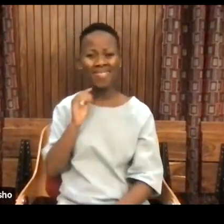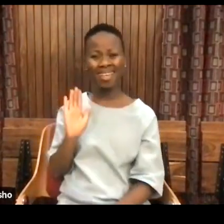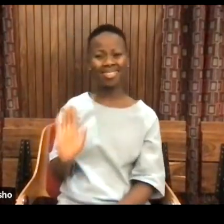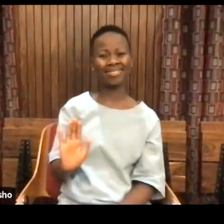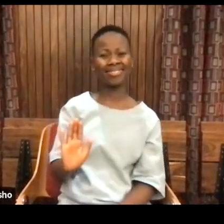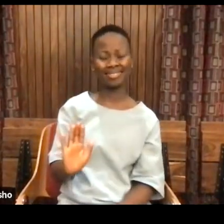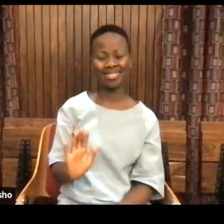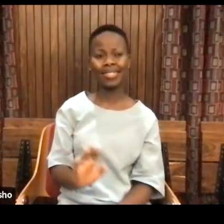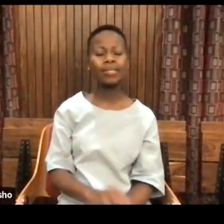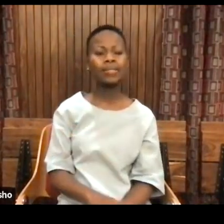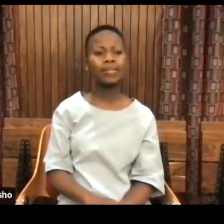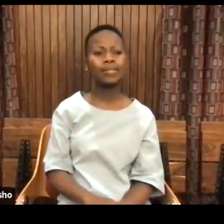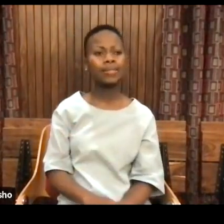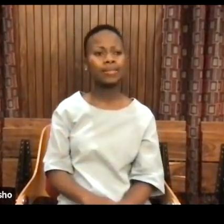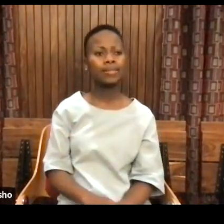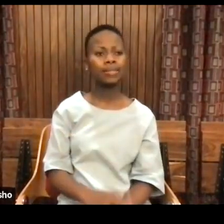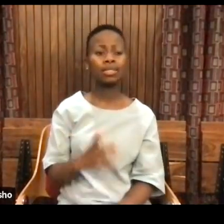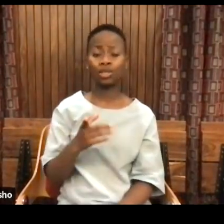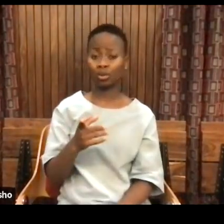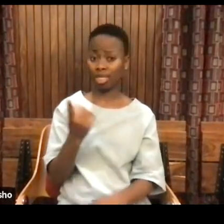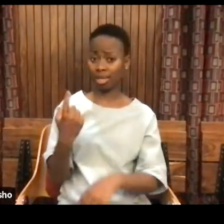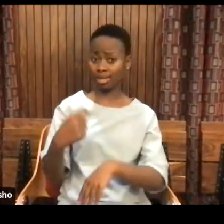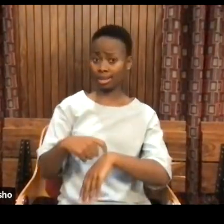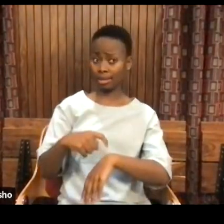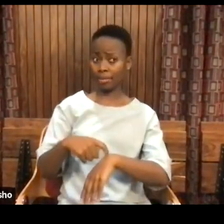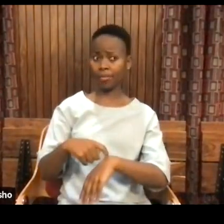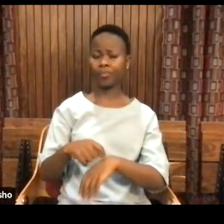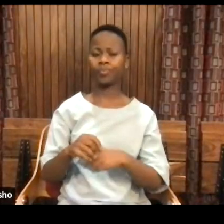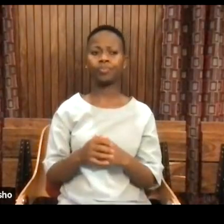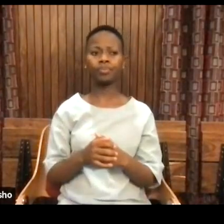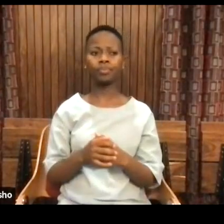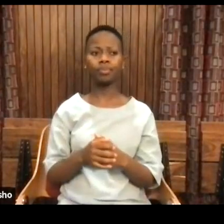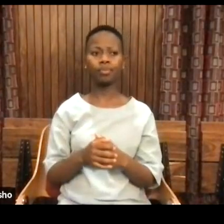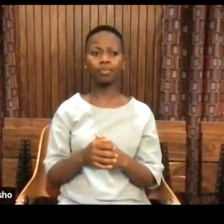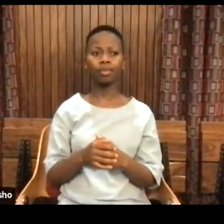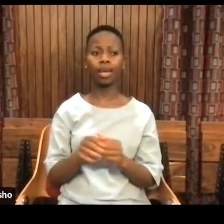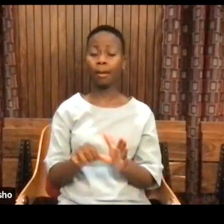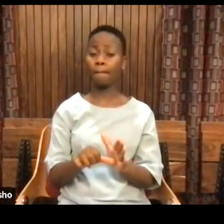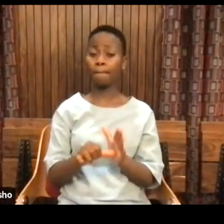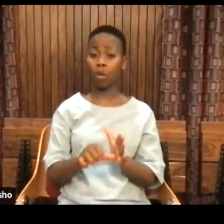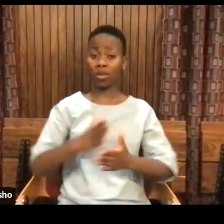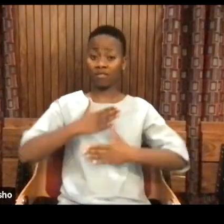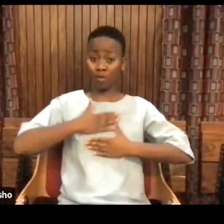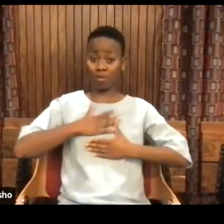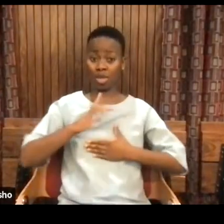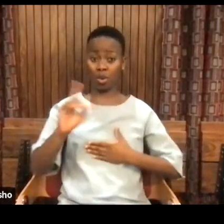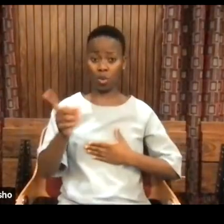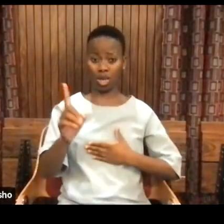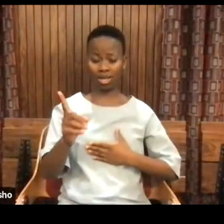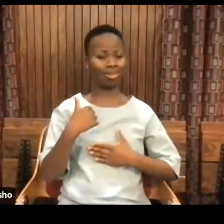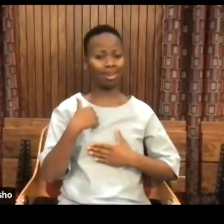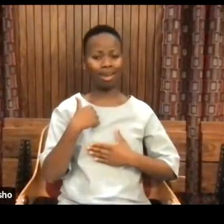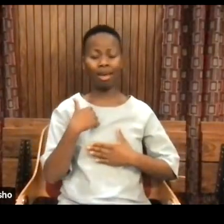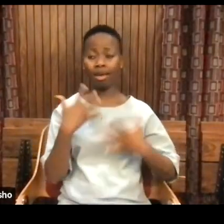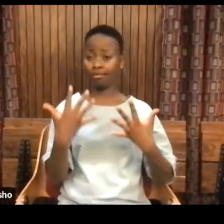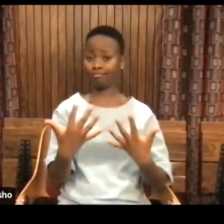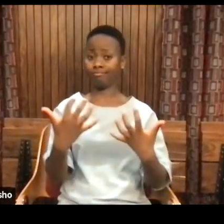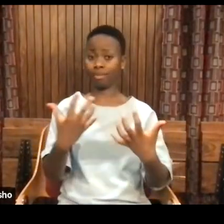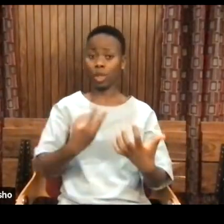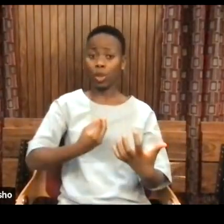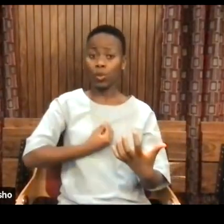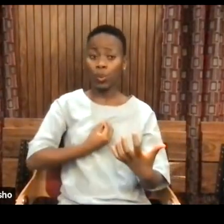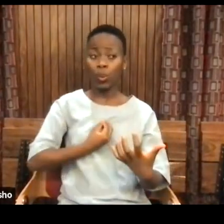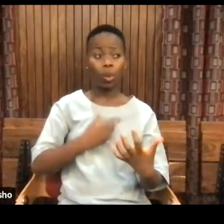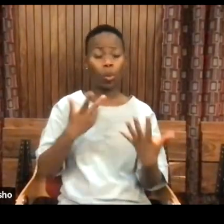So it became crucial in that initial moment for me not to tell young people or